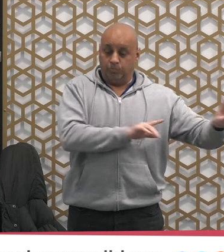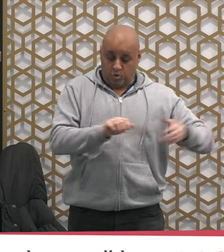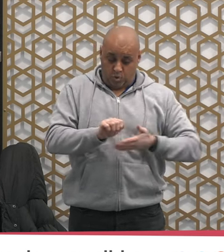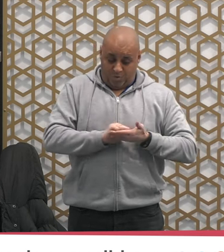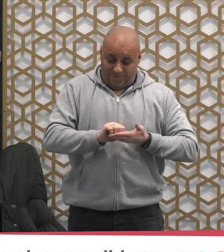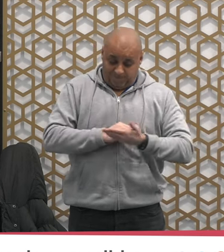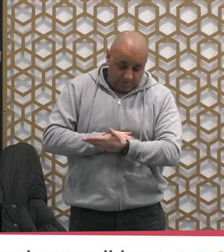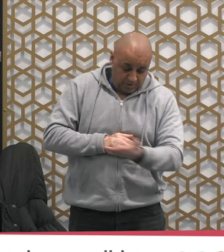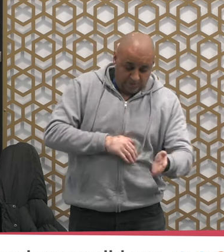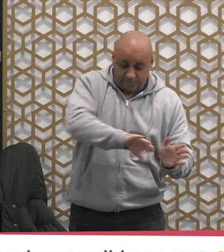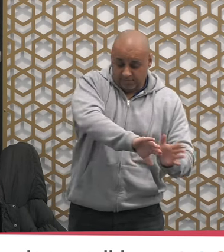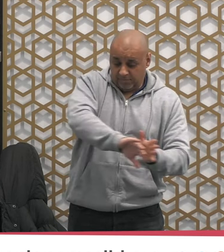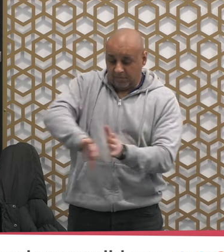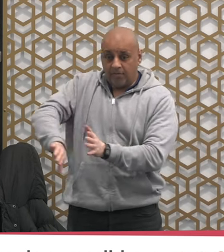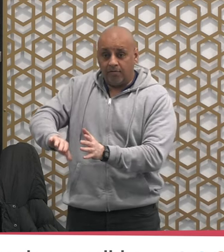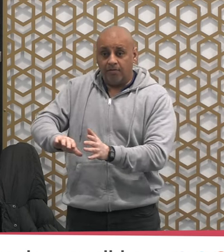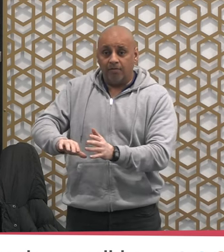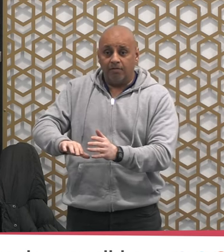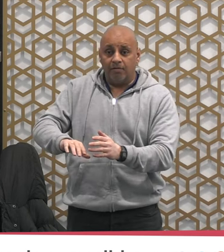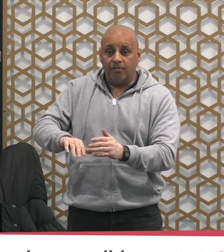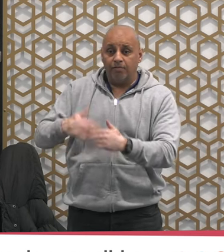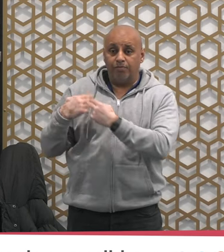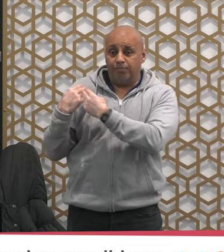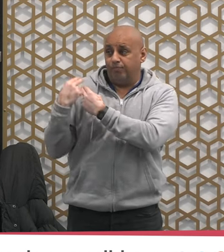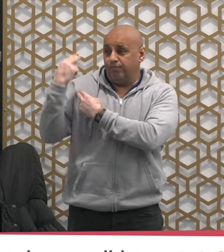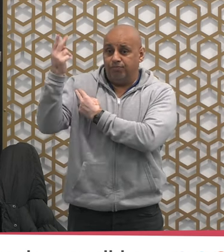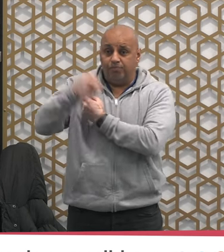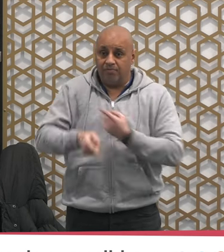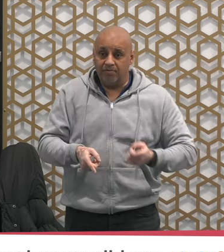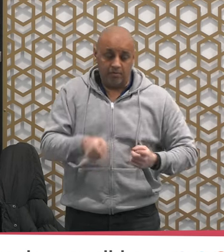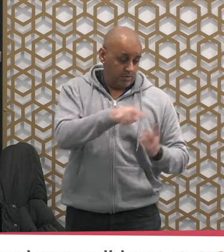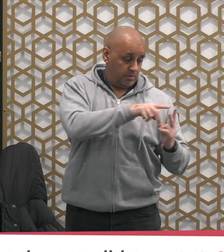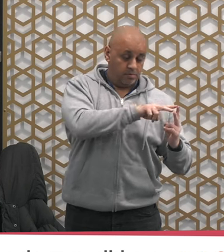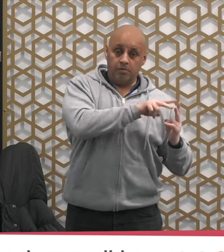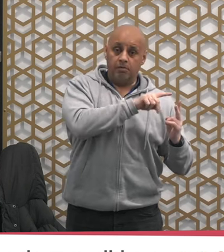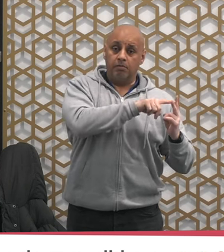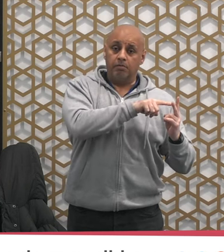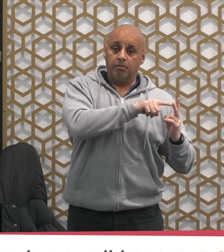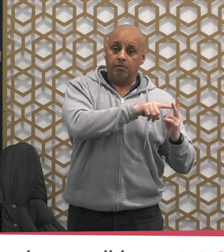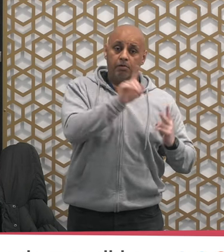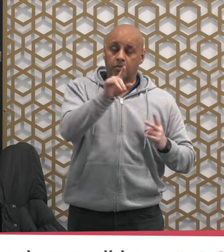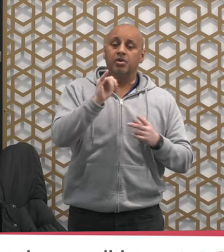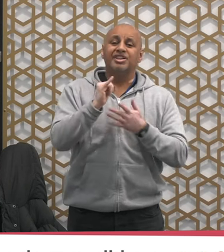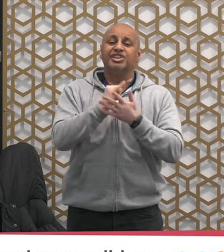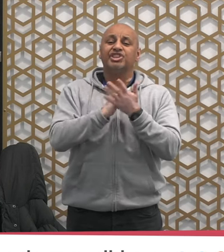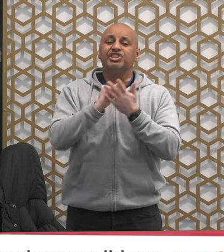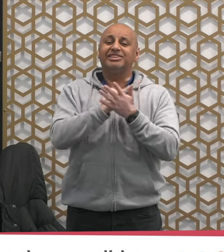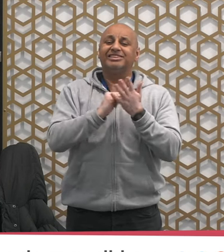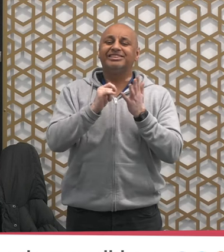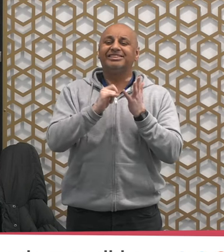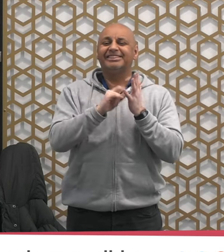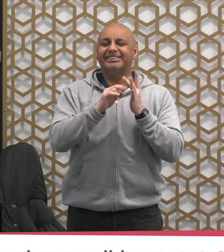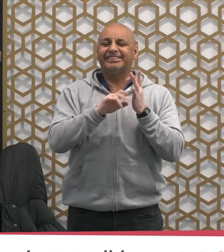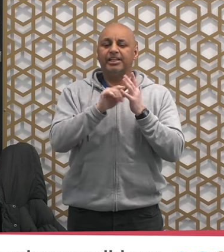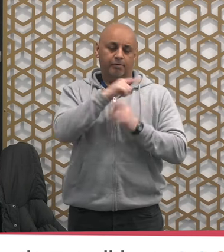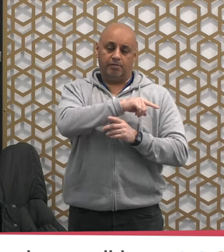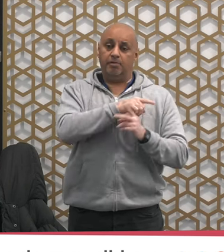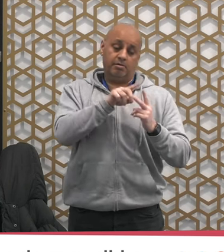associate partners with Allah subhanahu wa ta'ala Allah does not forgive them that night likewise those who have